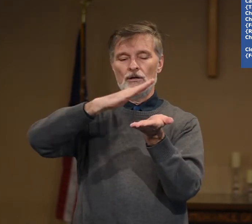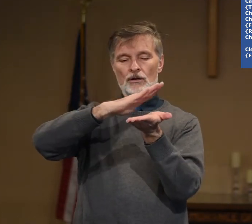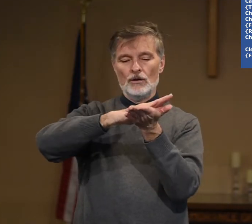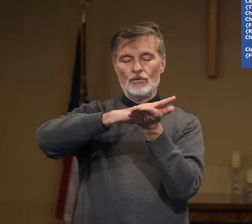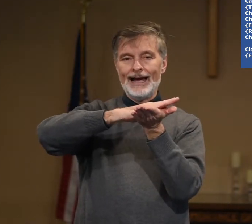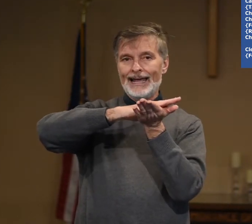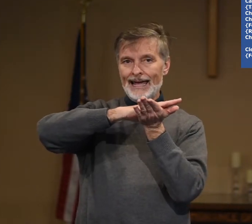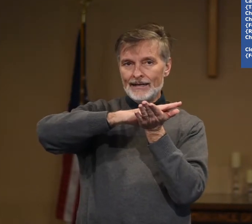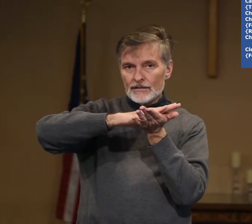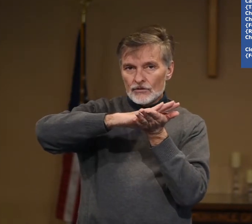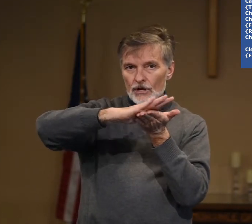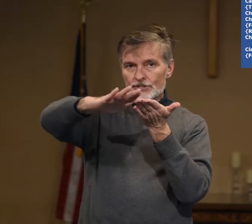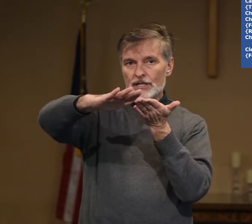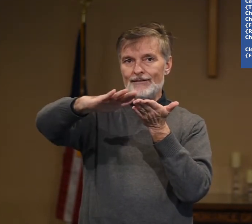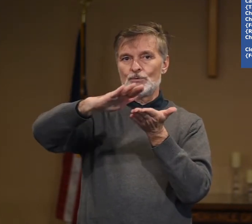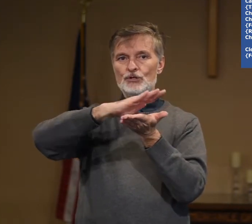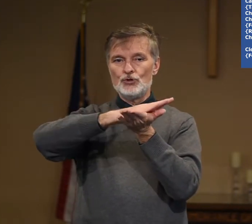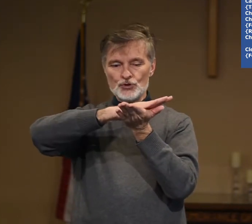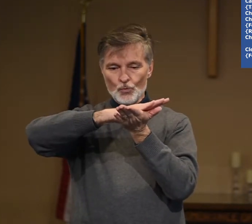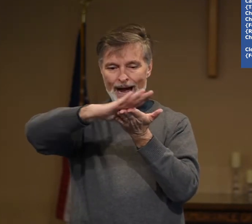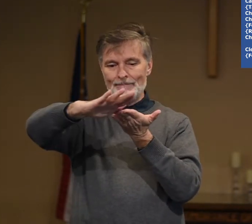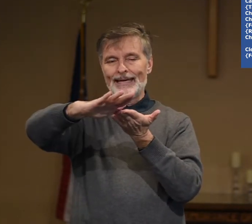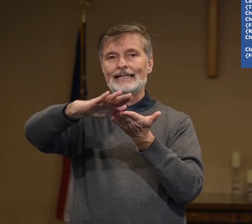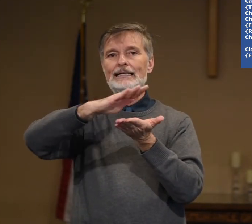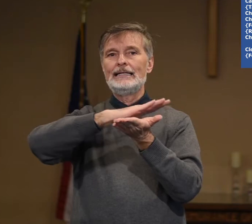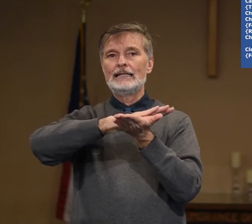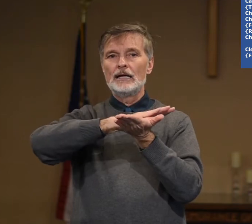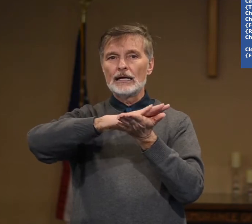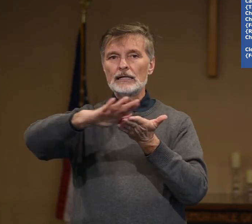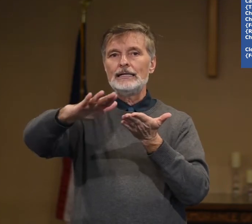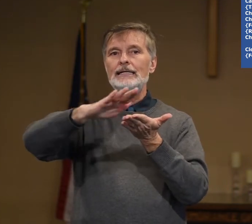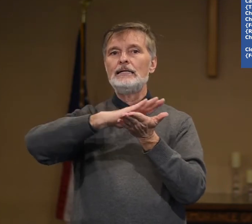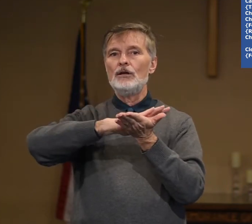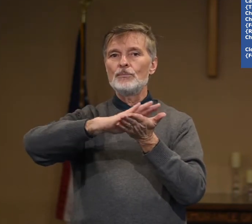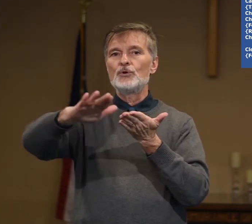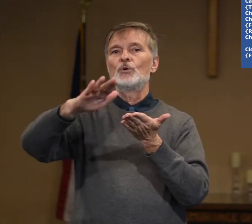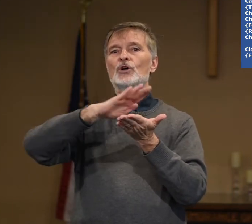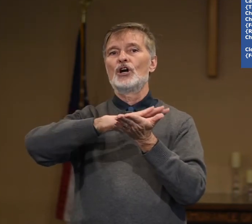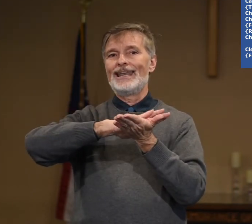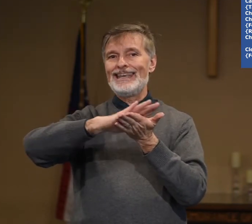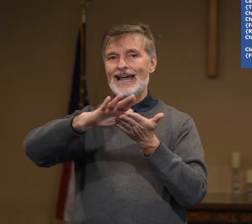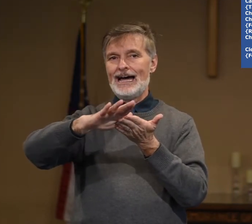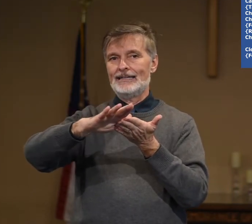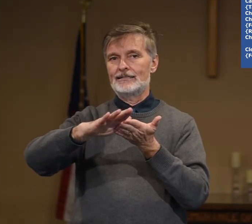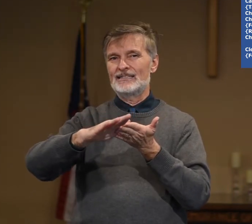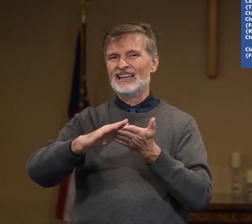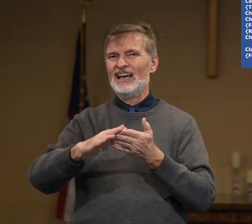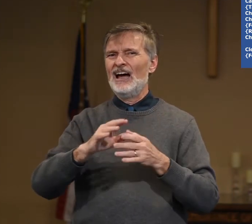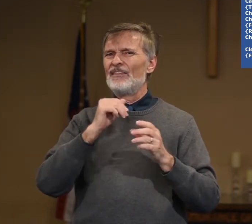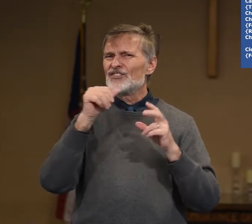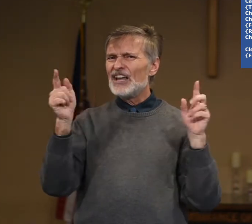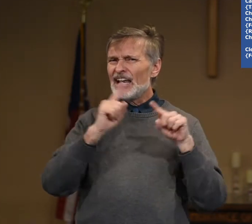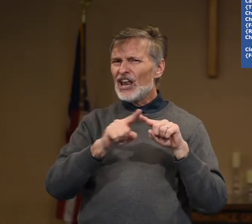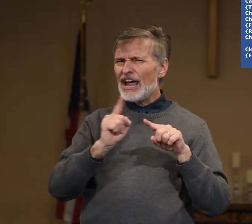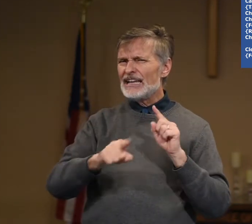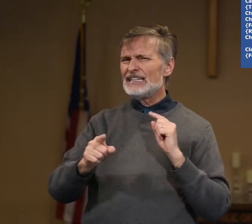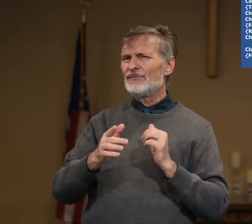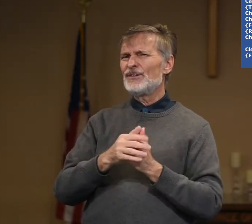Right hand across the left one. You just wipe it clean. Clean, pure, nice. There's not a lot of difference.